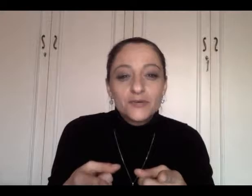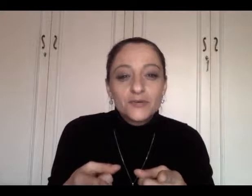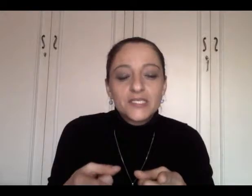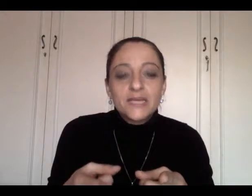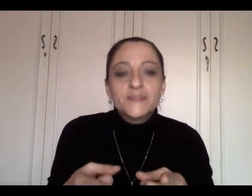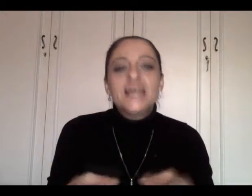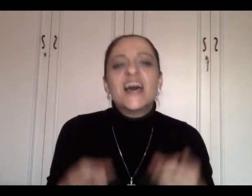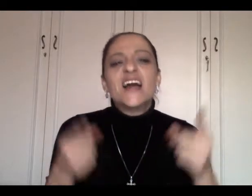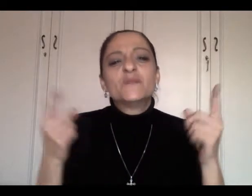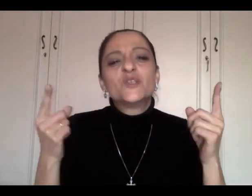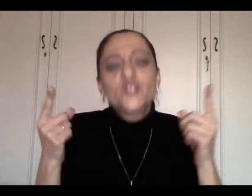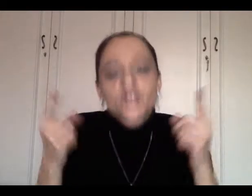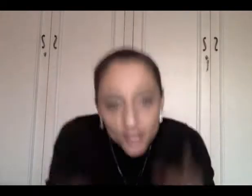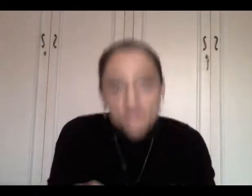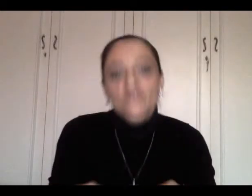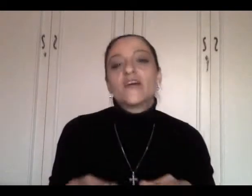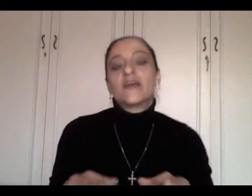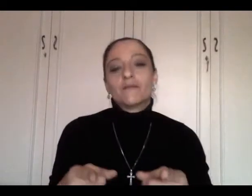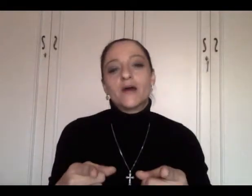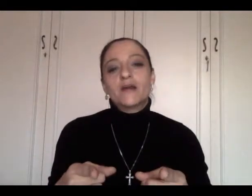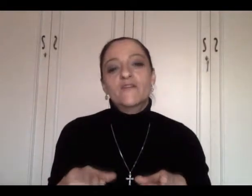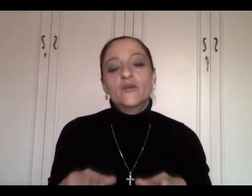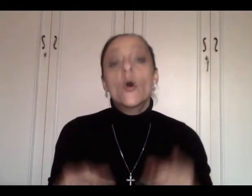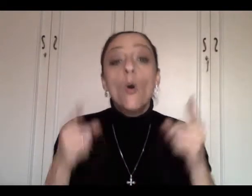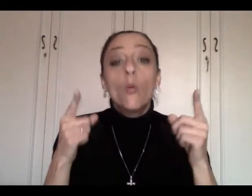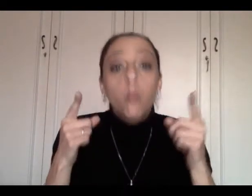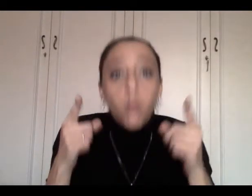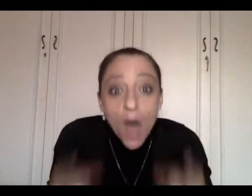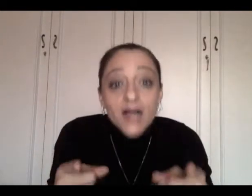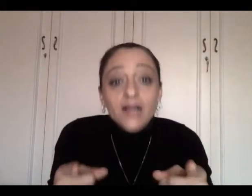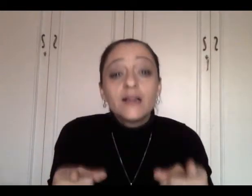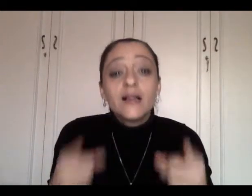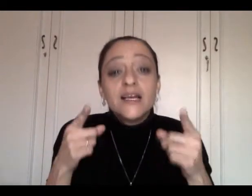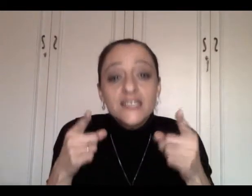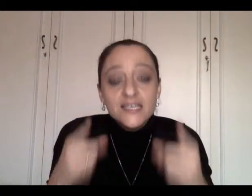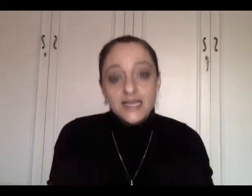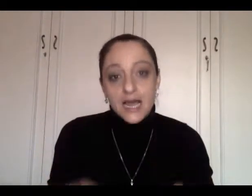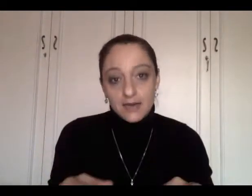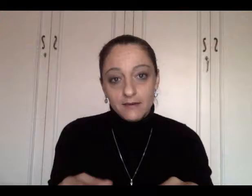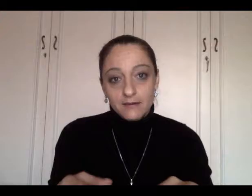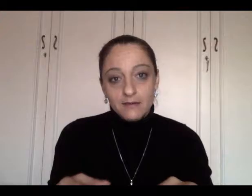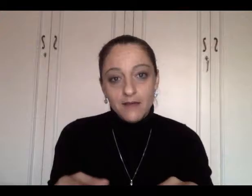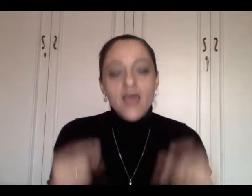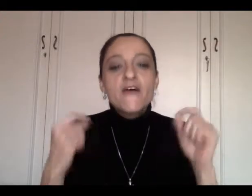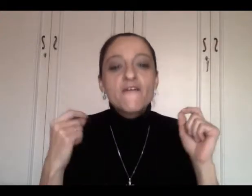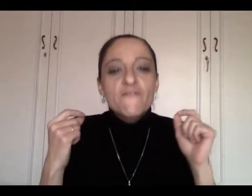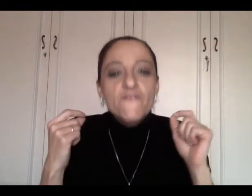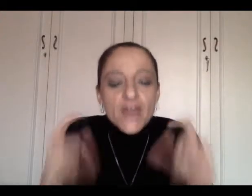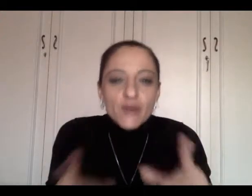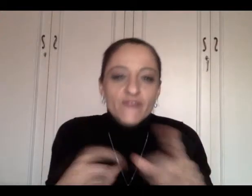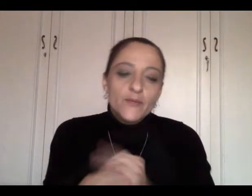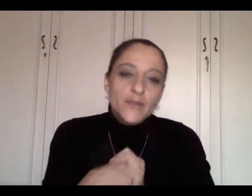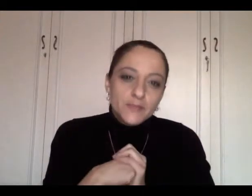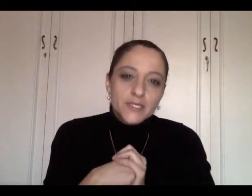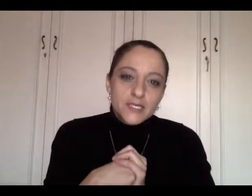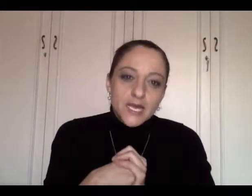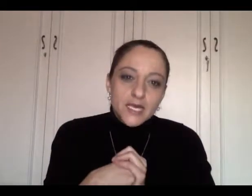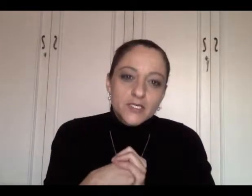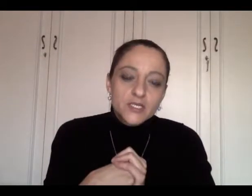all the steps, and I am so fucking proud of you. Well done! Very few people can take it to